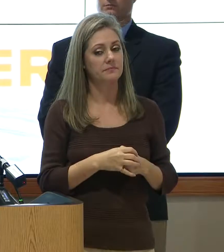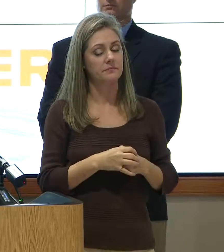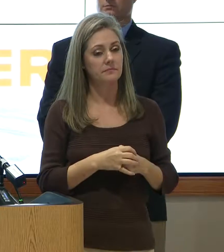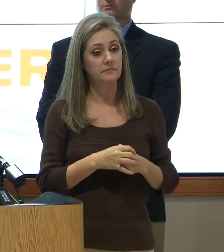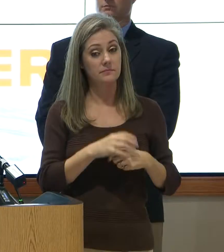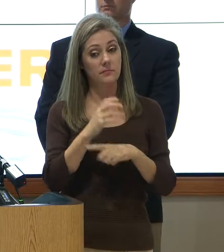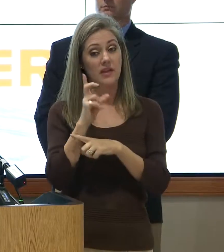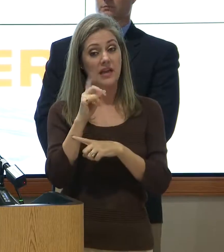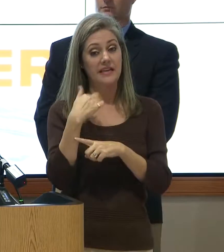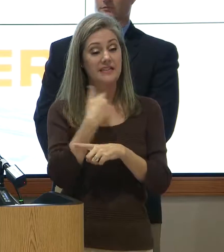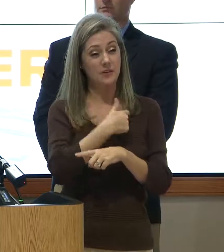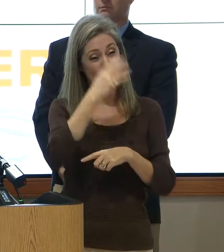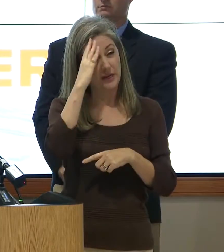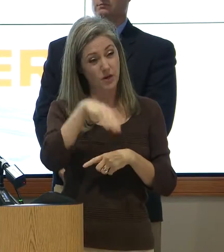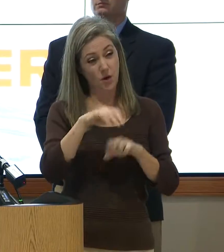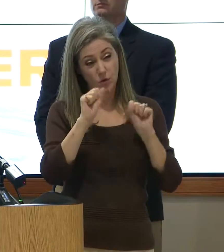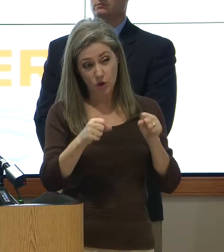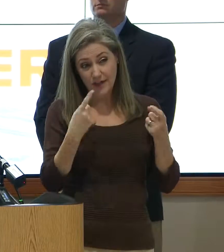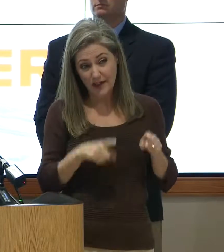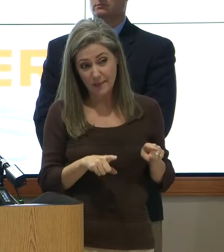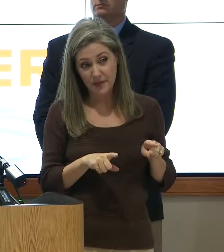Did we know it could happen?